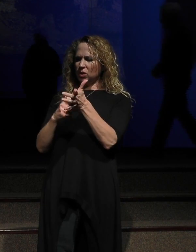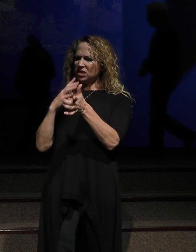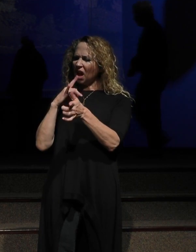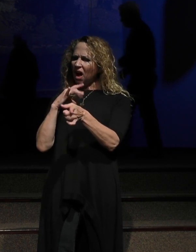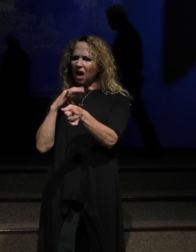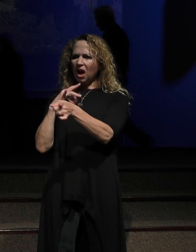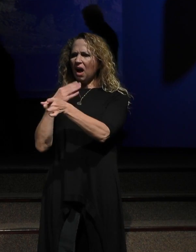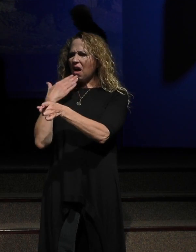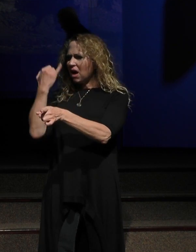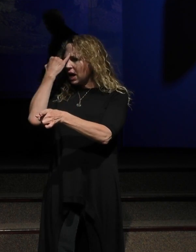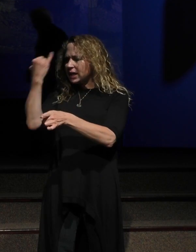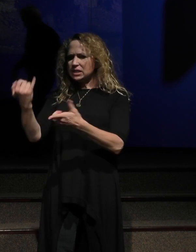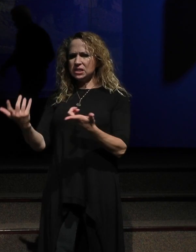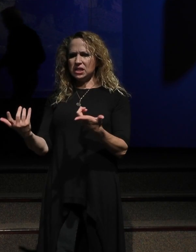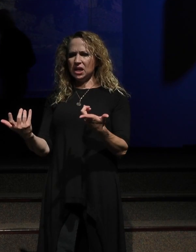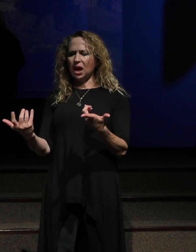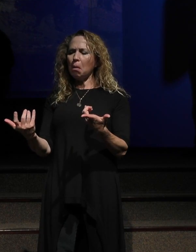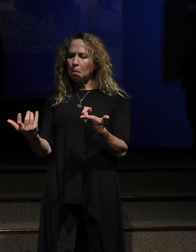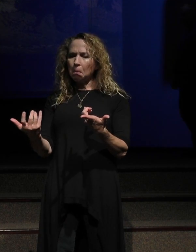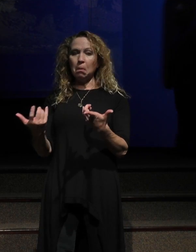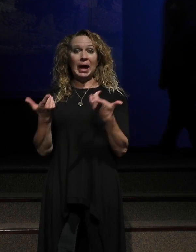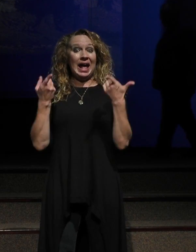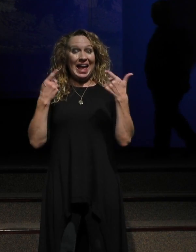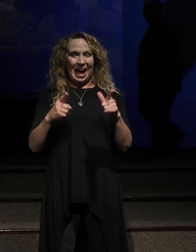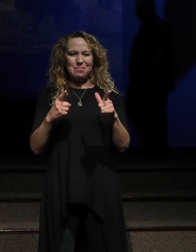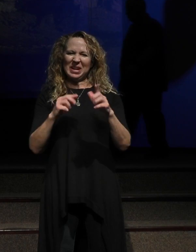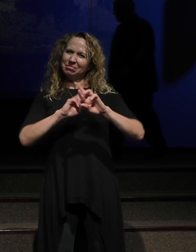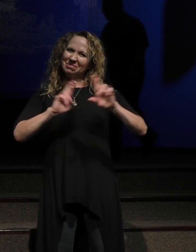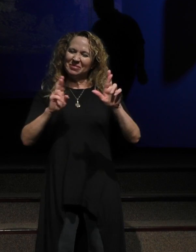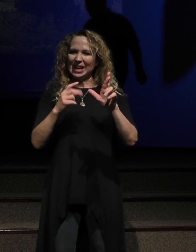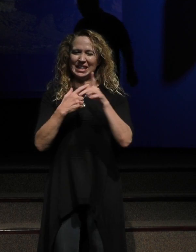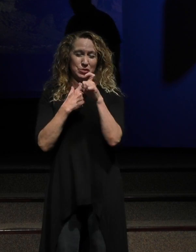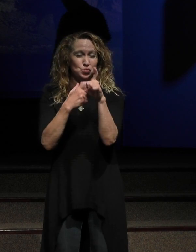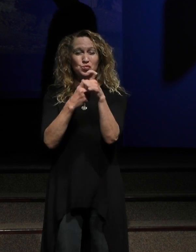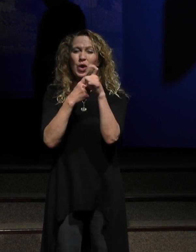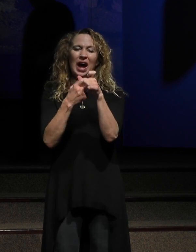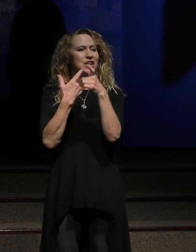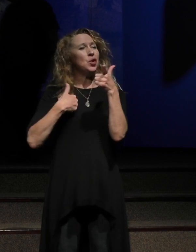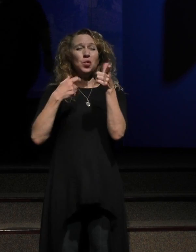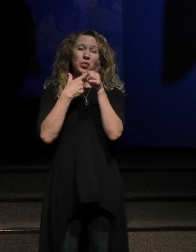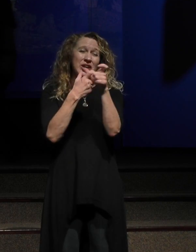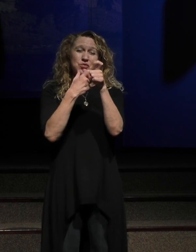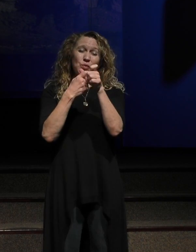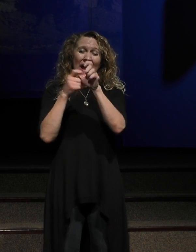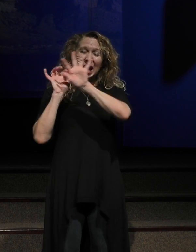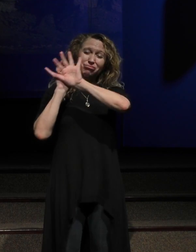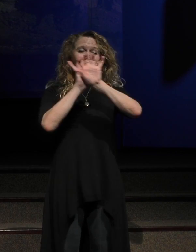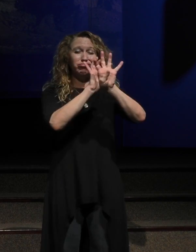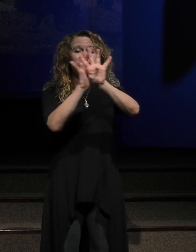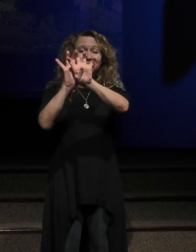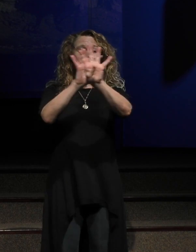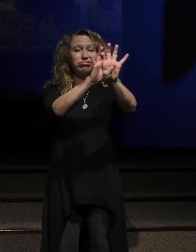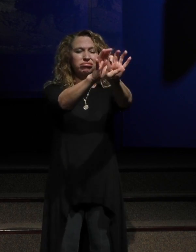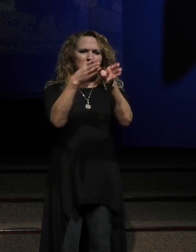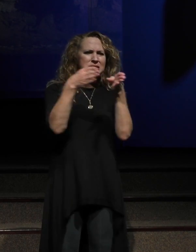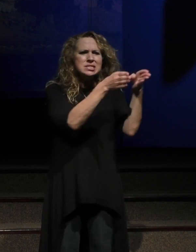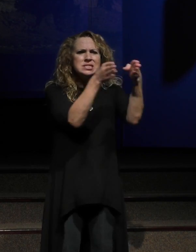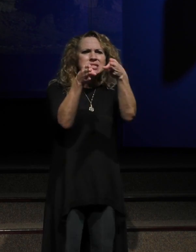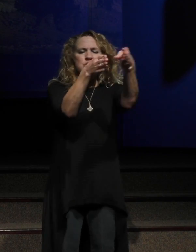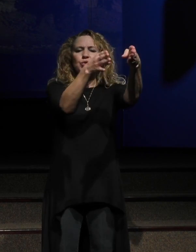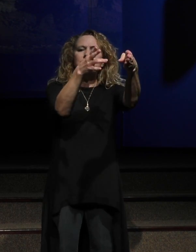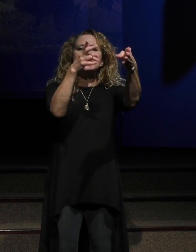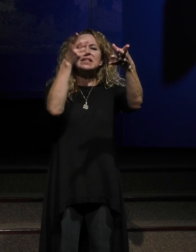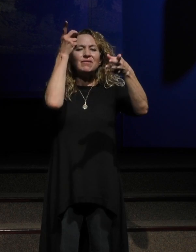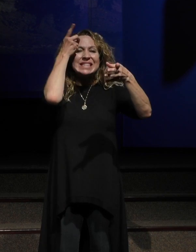Because the marathon came and came time for running and, and we ran through the communities of Dallas, Texas. And, and here's what I saw that I